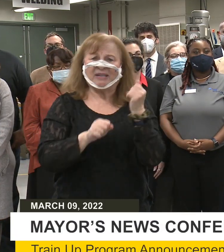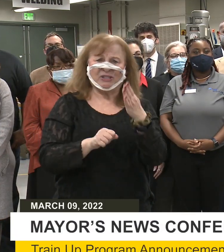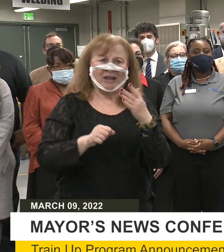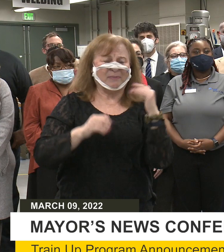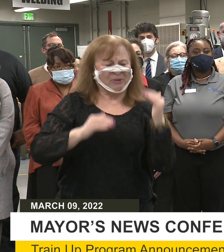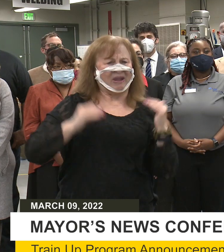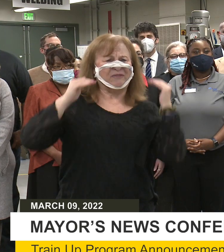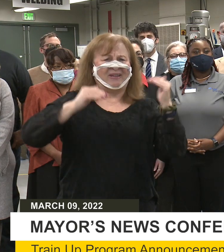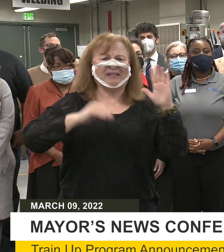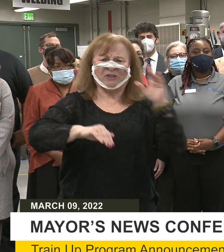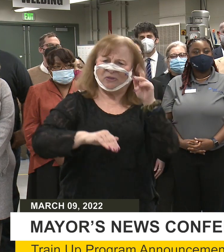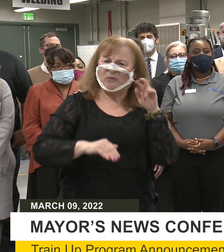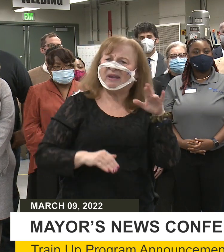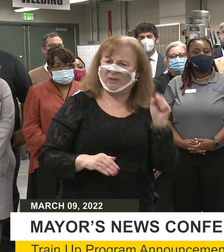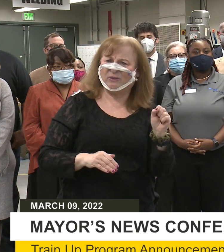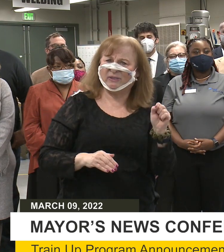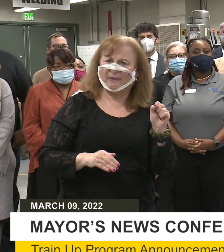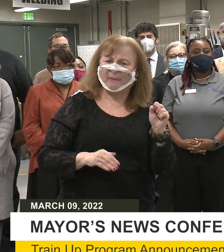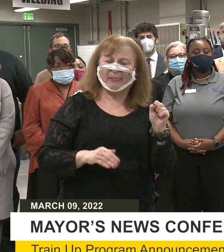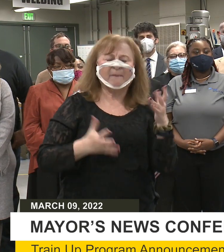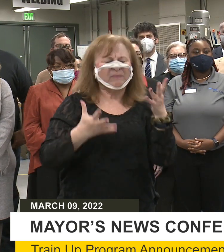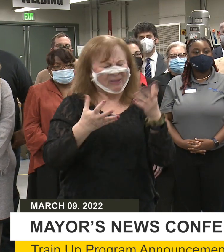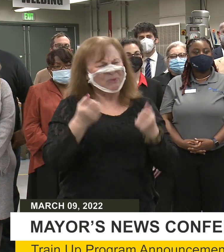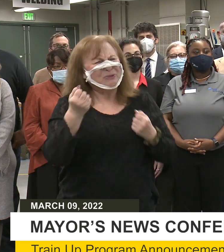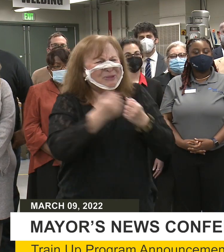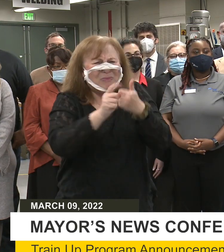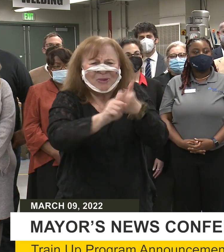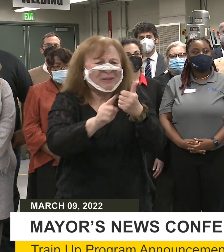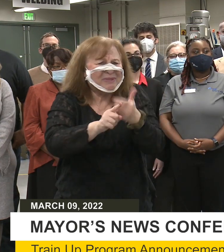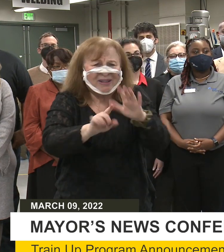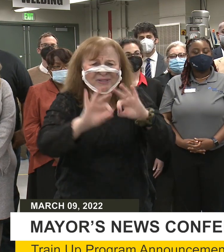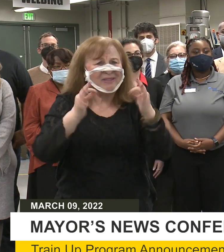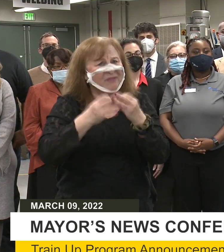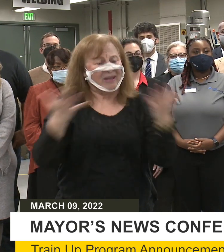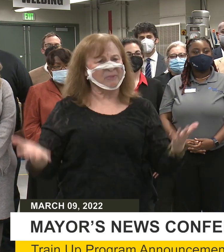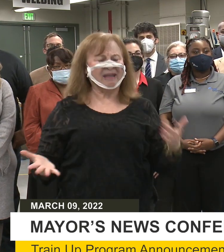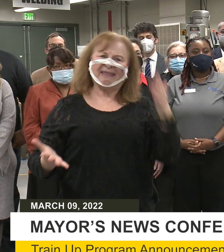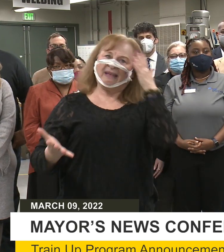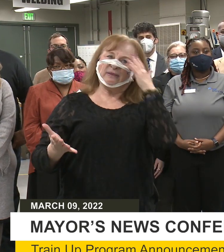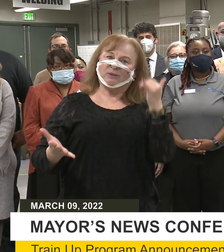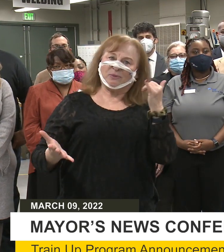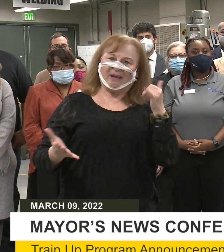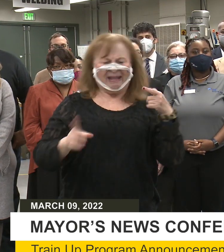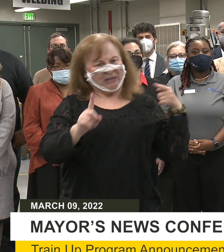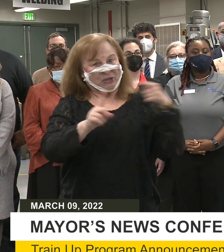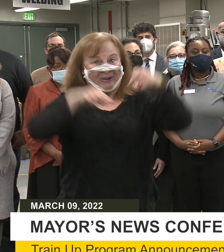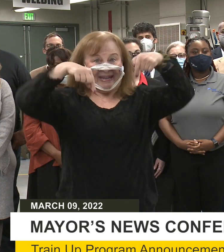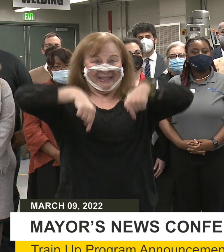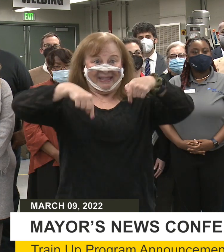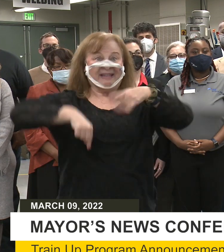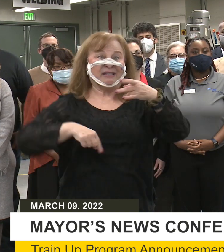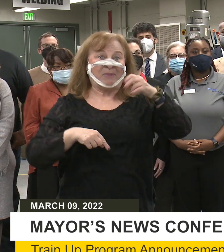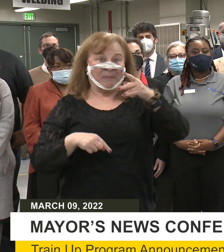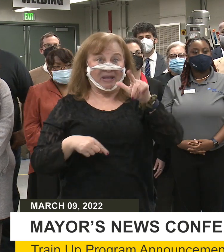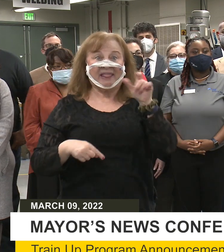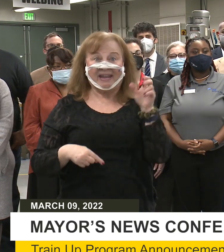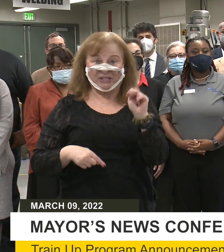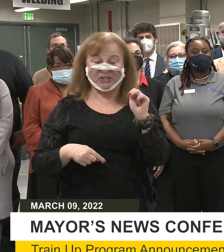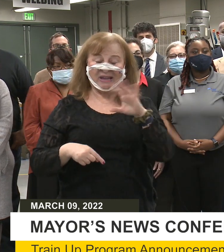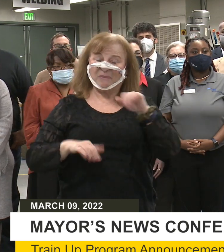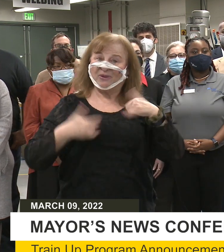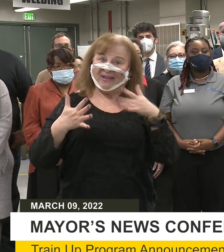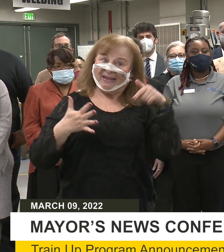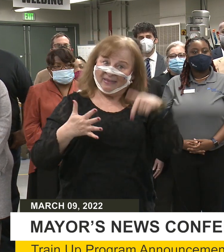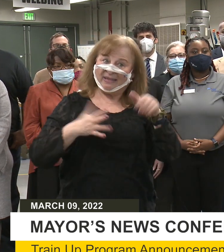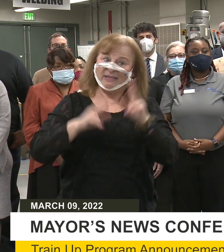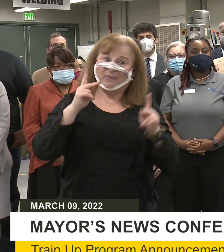and advance their careers in order to support themselves and their family, which is why targeting this population and providing